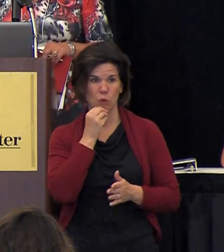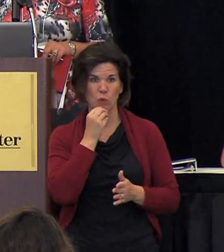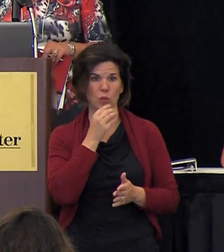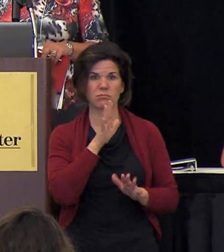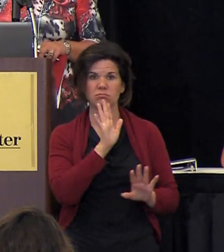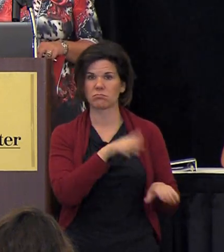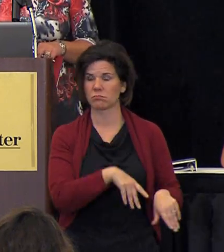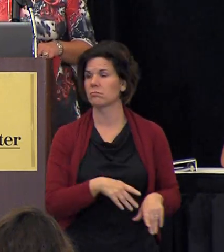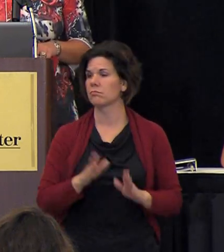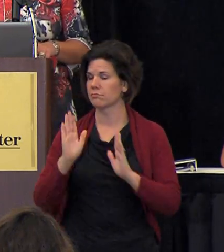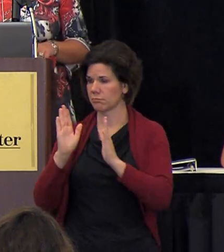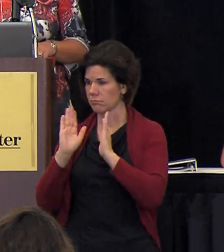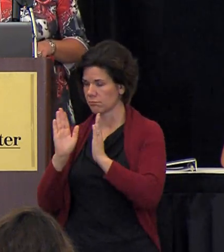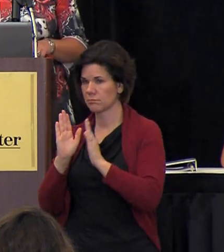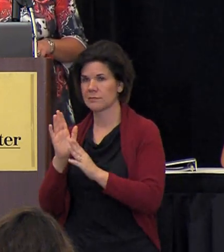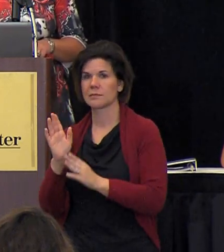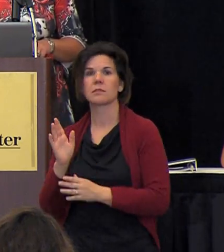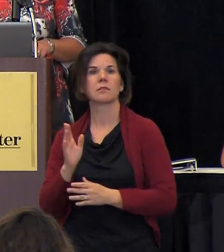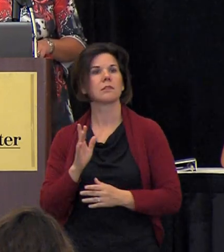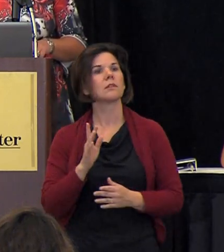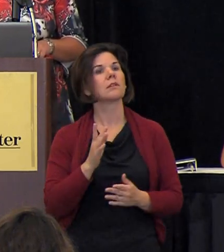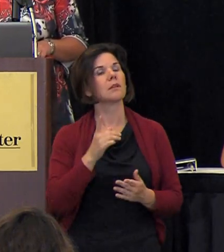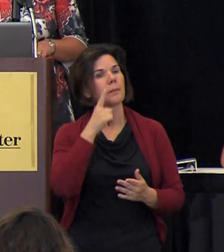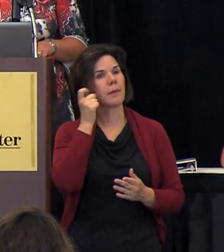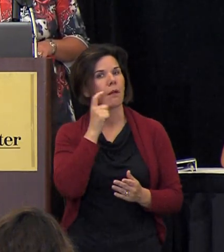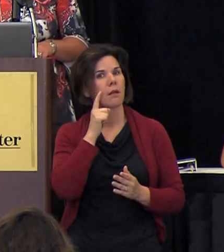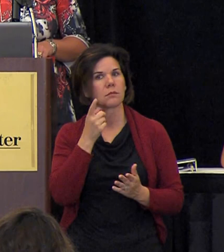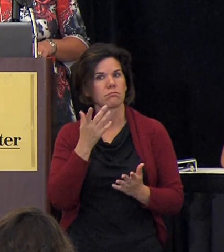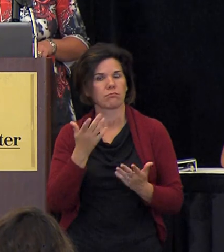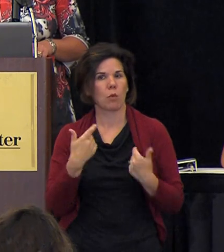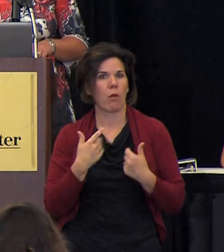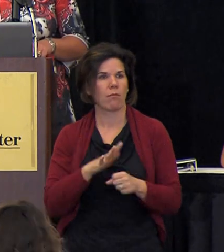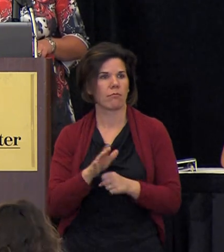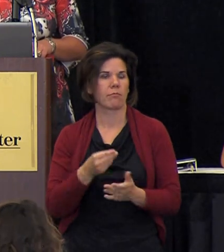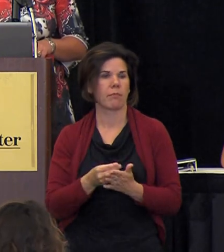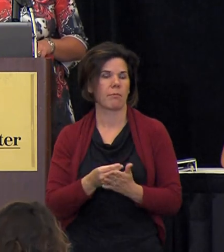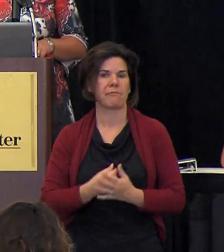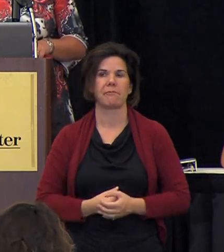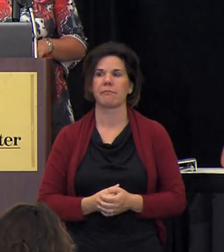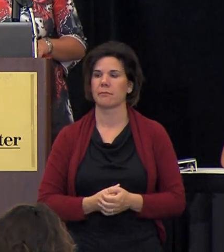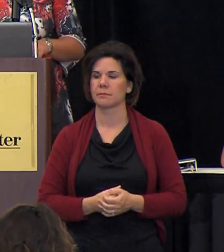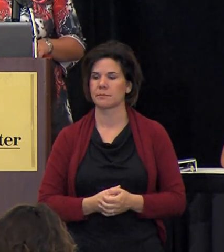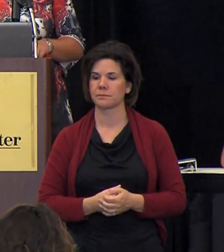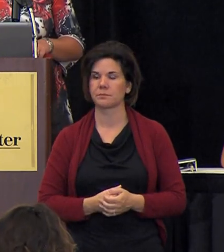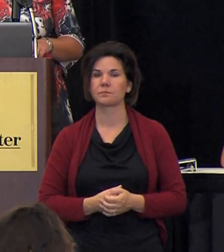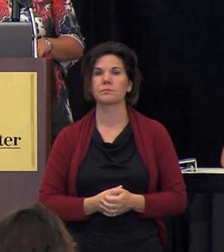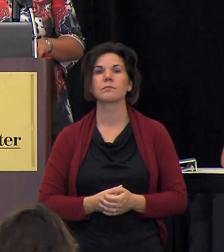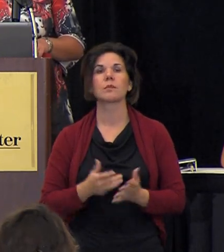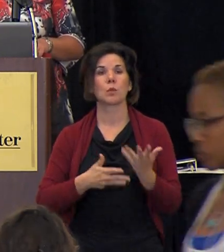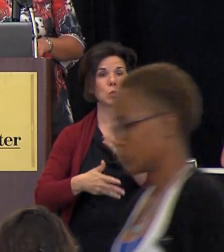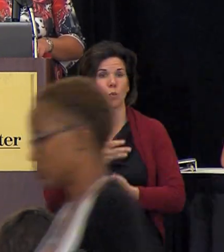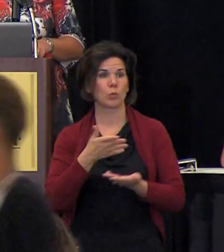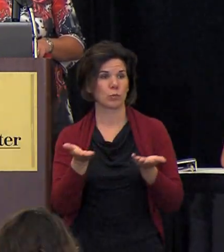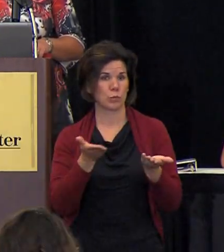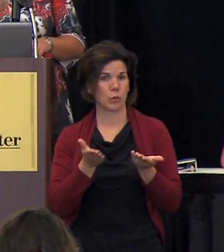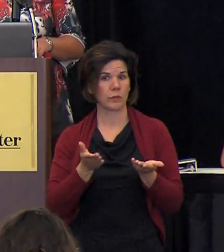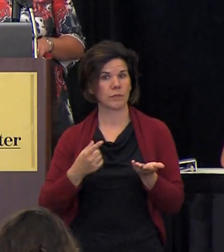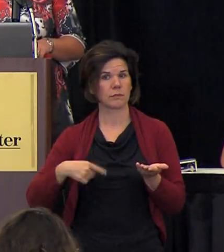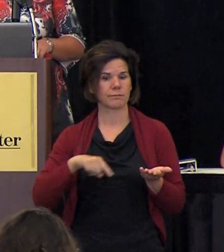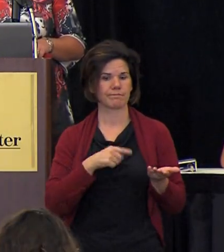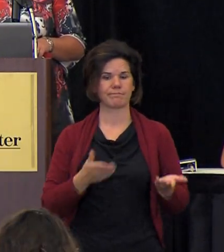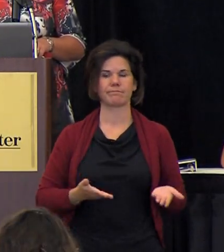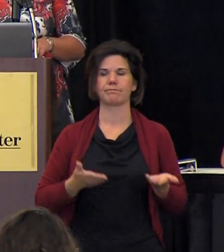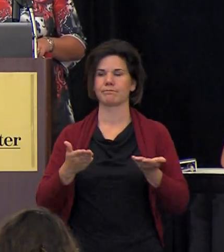not attend to their needs very often because they just don't have the money and so the social services that we offer